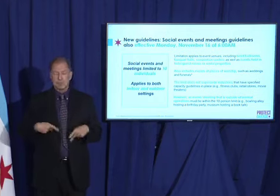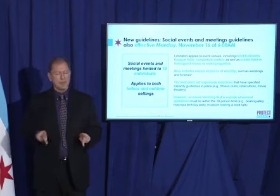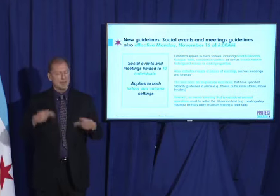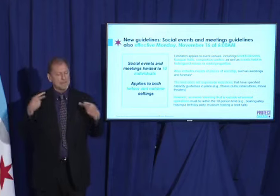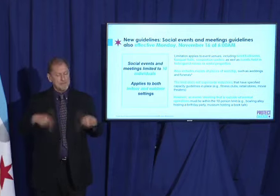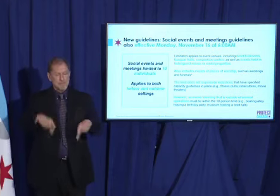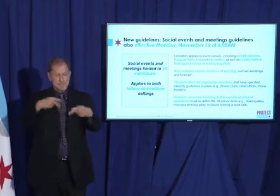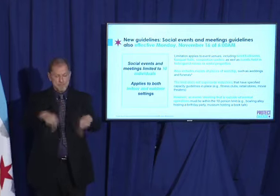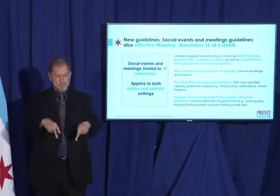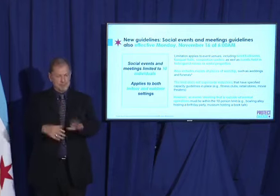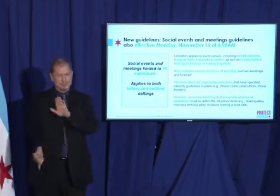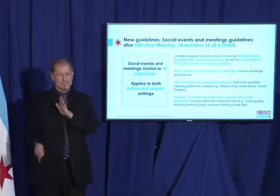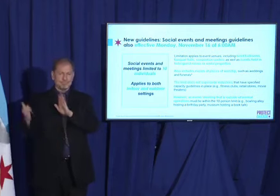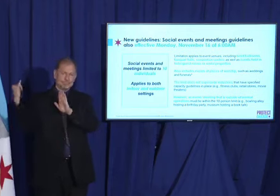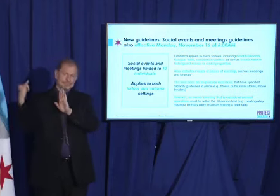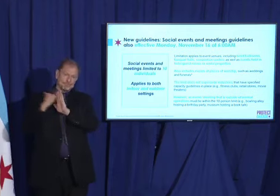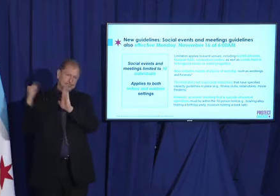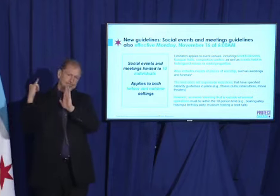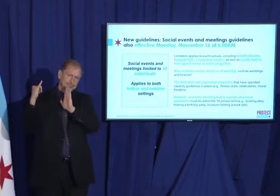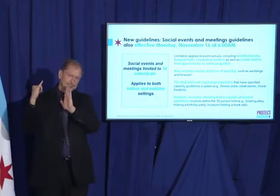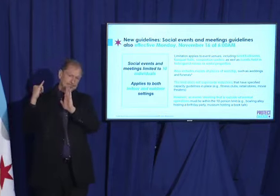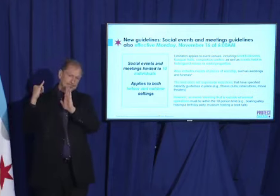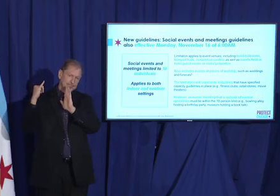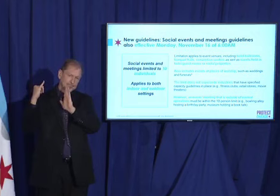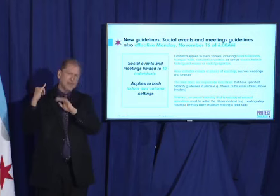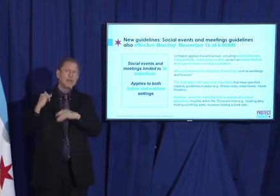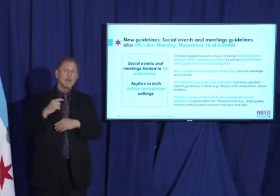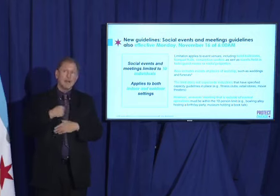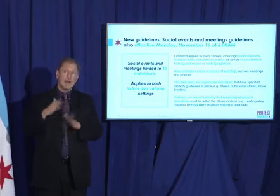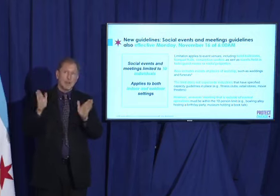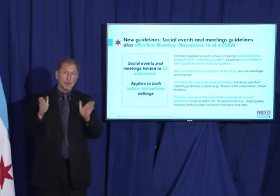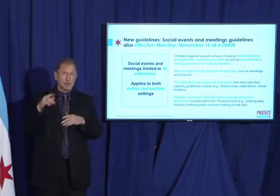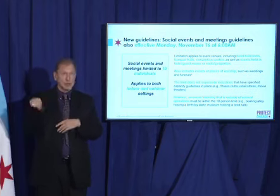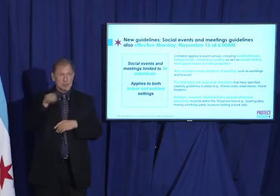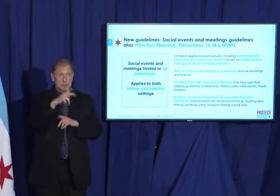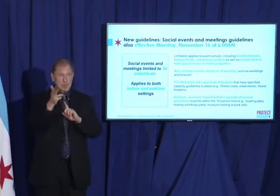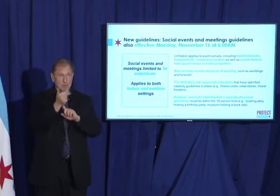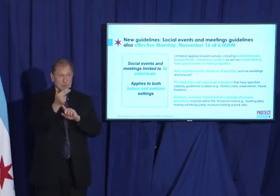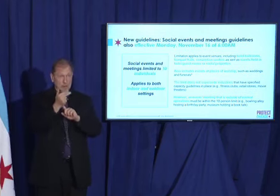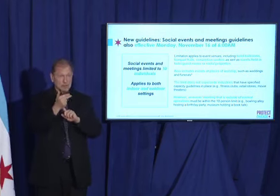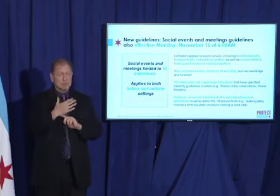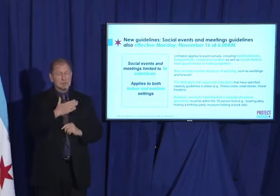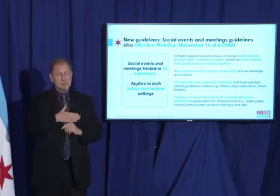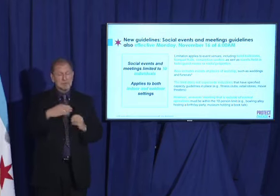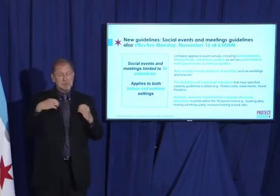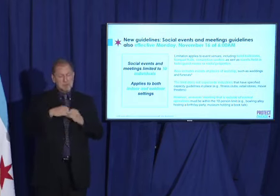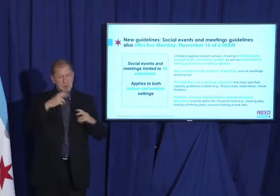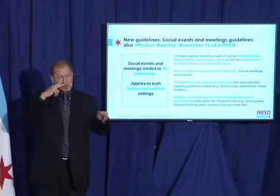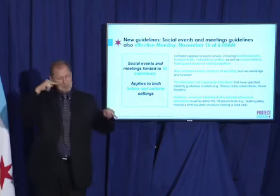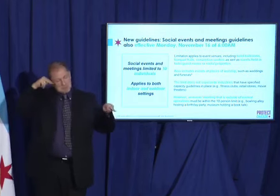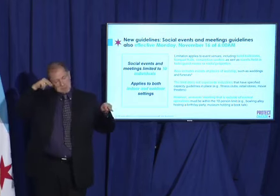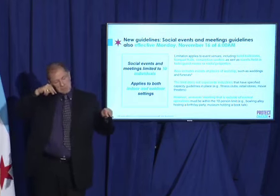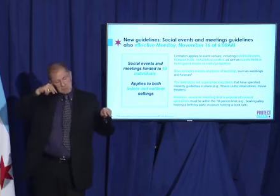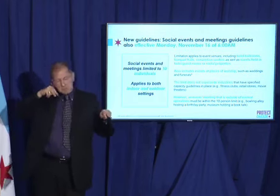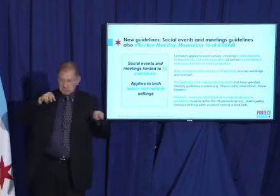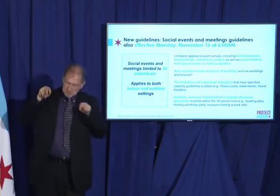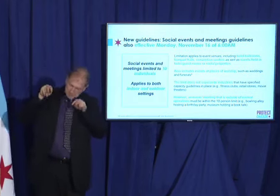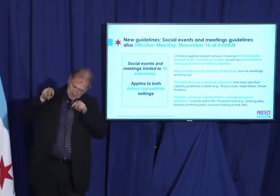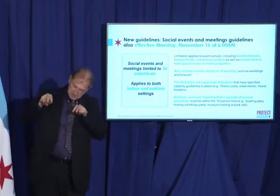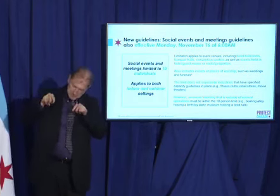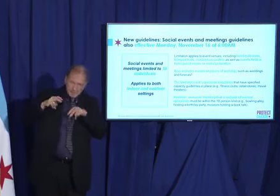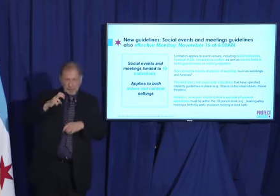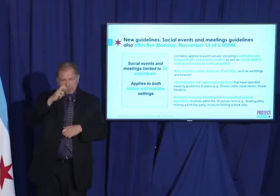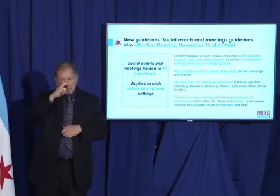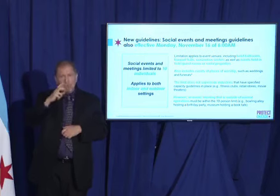It simply can't. And I'm going to urge the hotel industry also to be much more diligent about who's coming in,